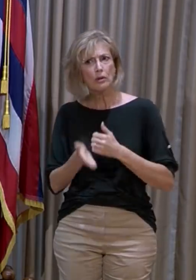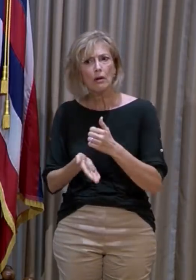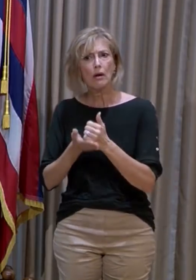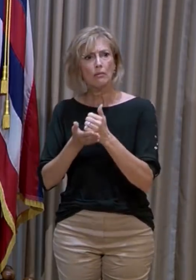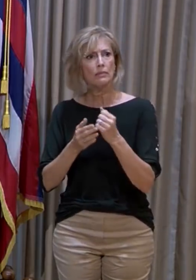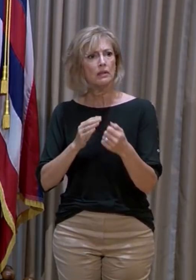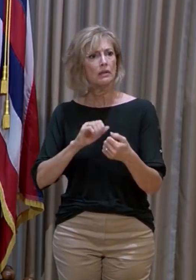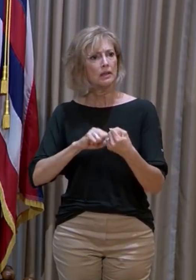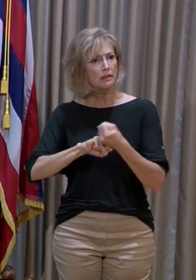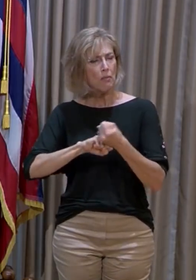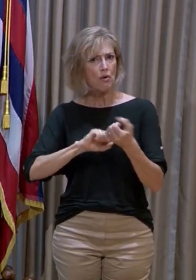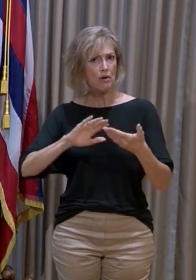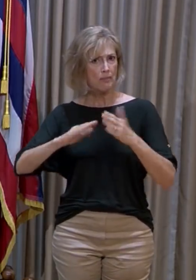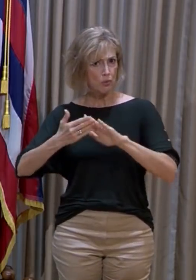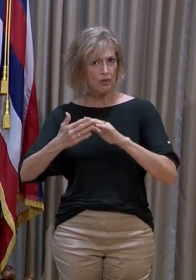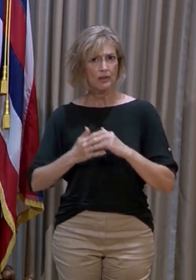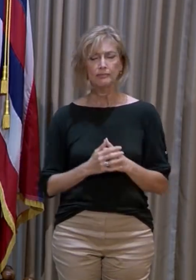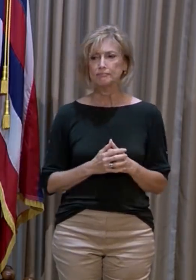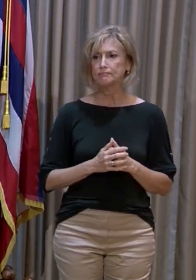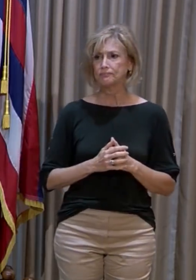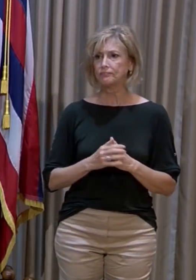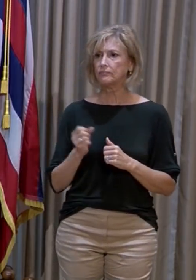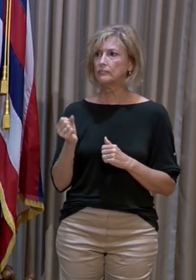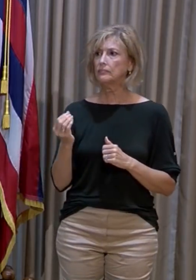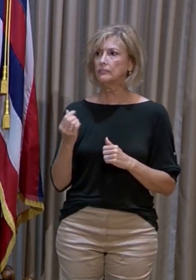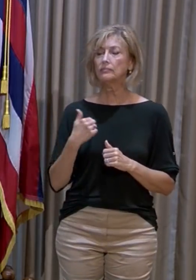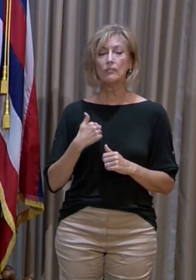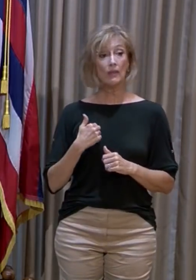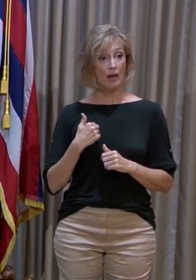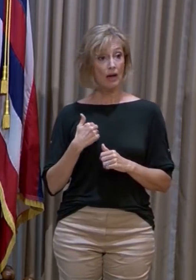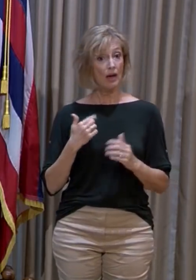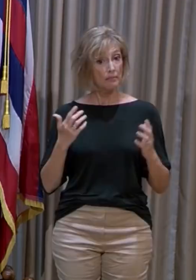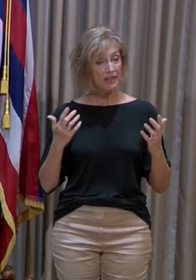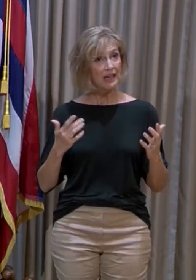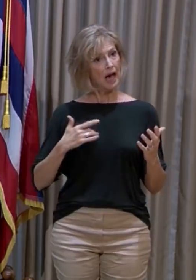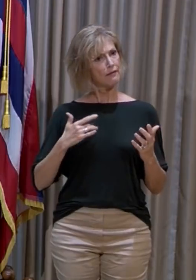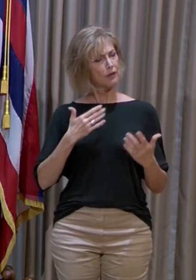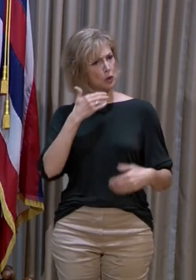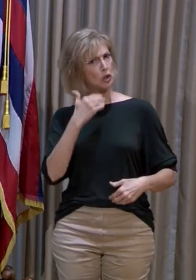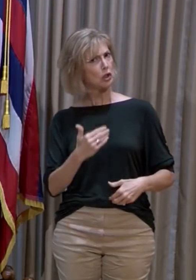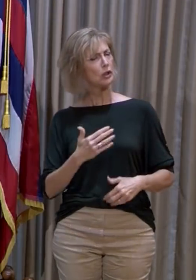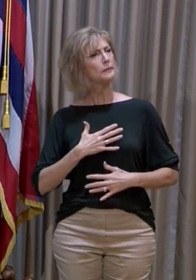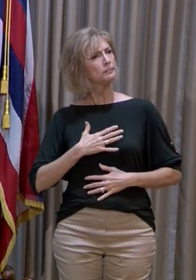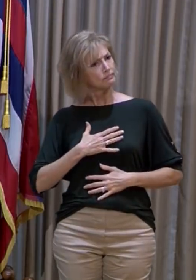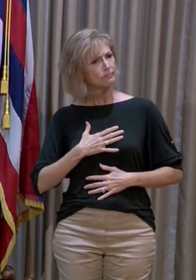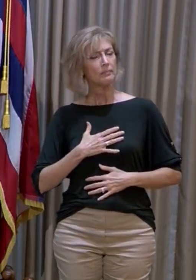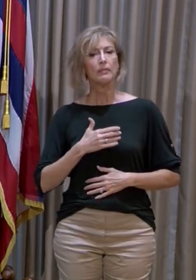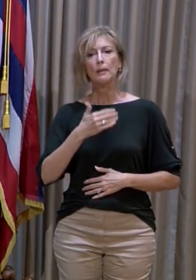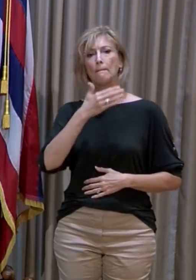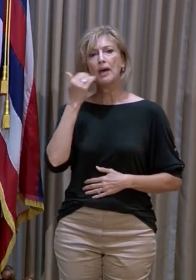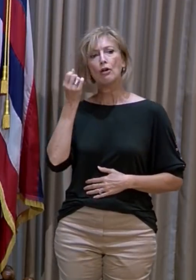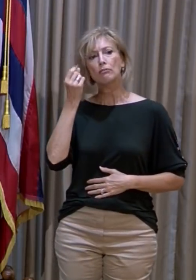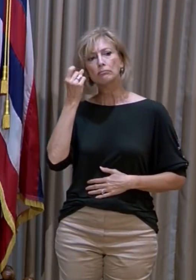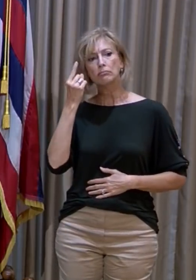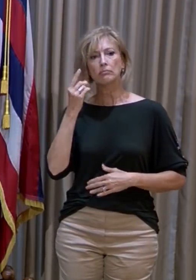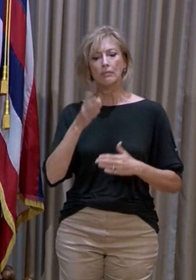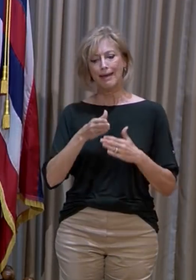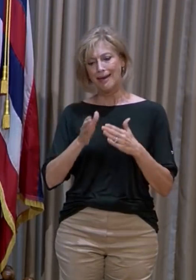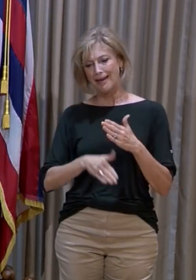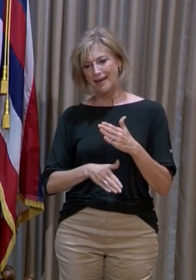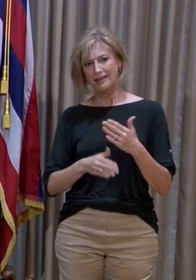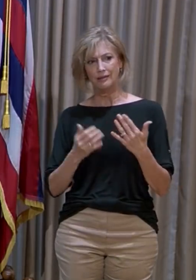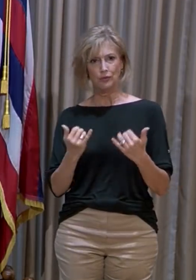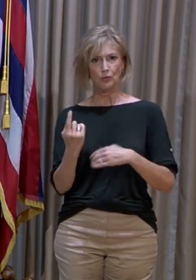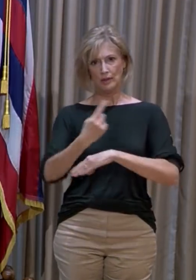support our communities. So I'm encouraged. We'll have a much better assessment by the end